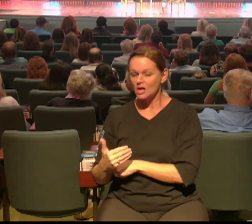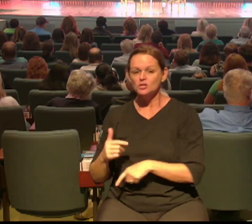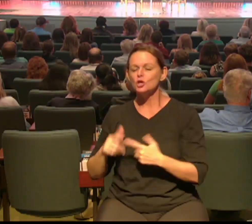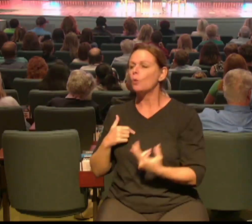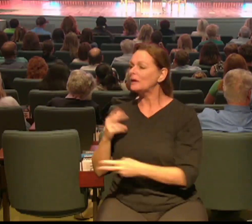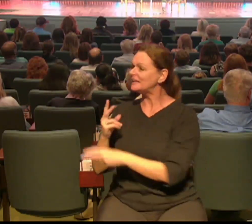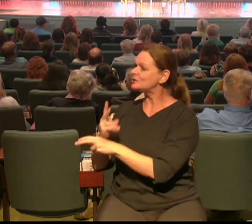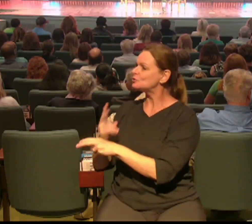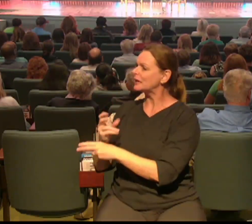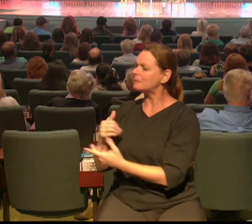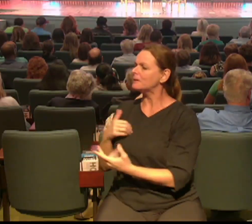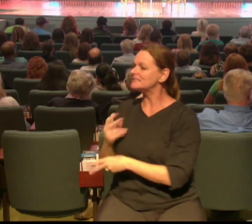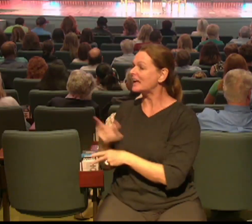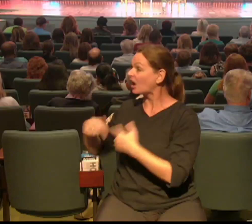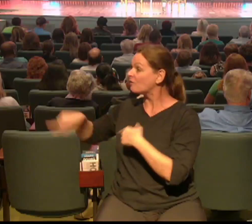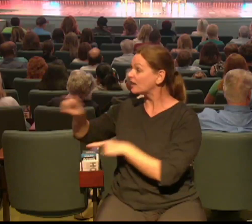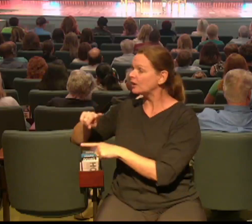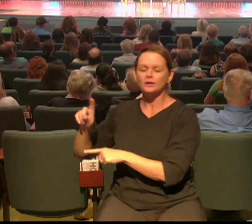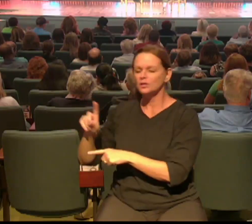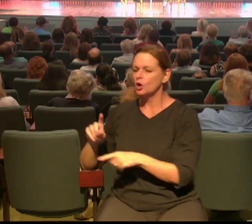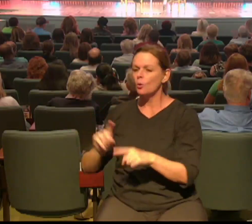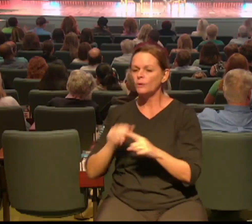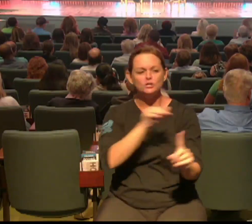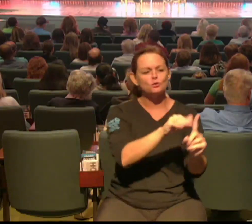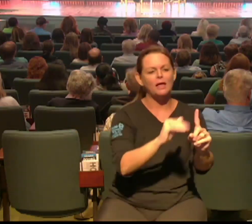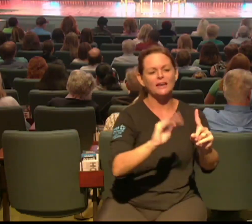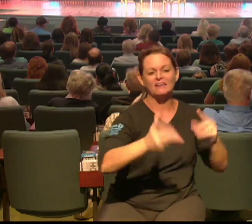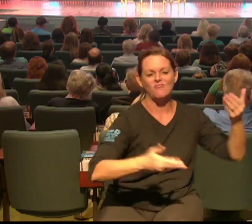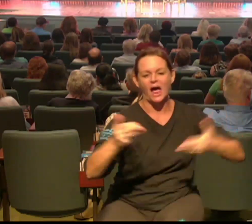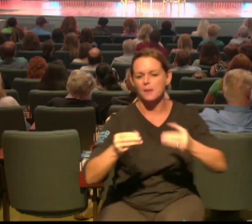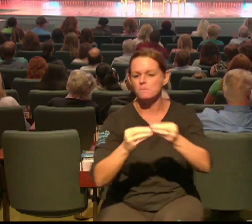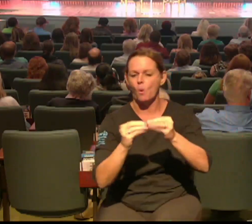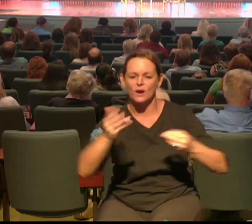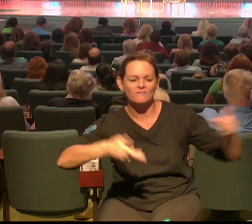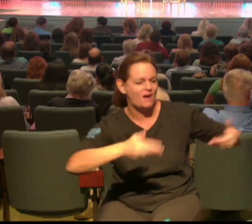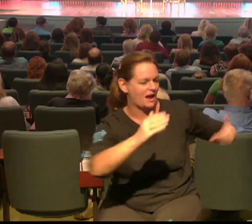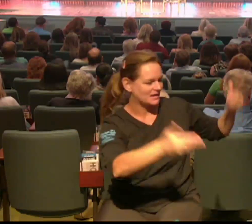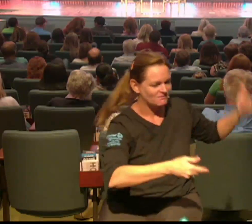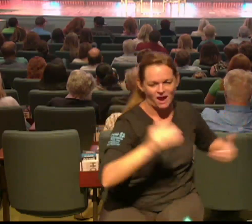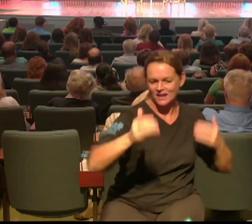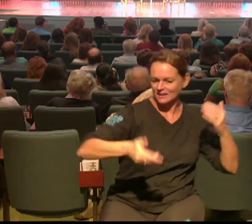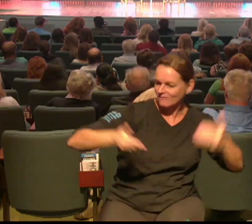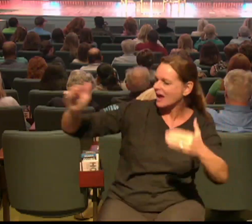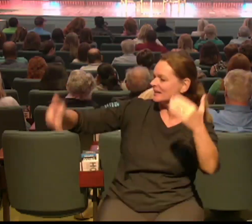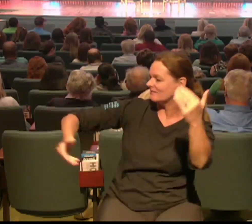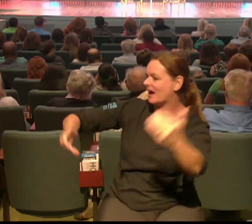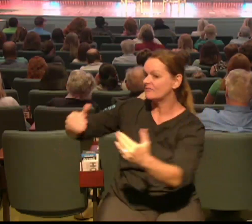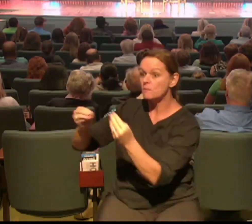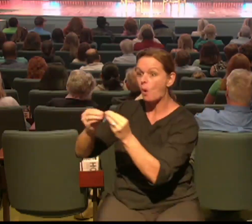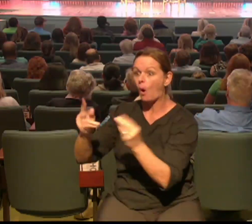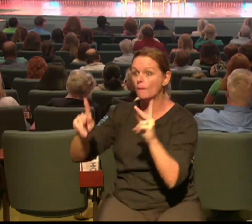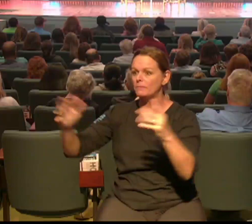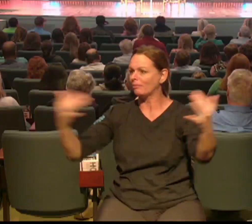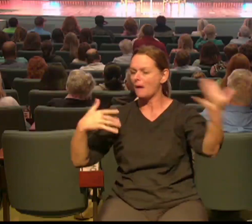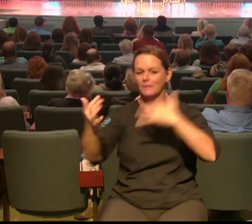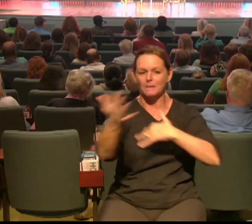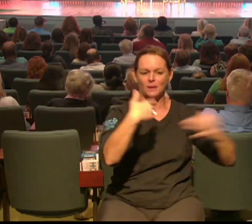God's message yeah so this is what what we're called to do and the problem is if you haven't brought anybody with you